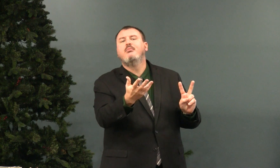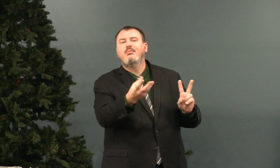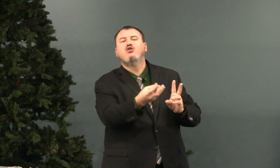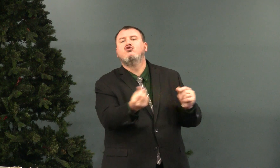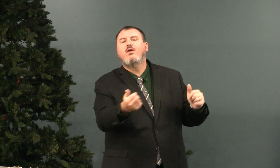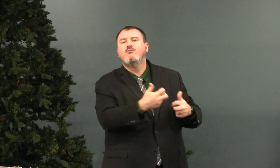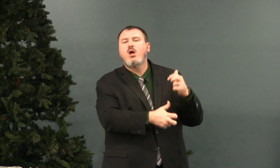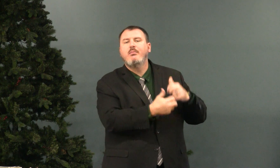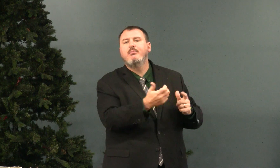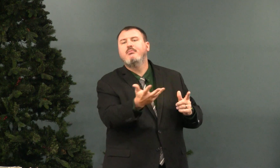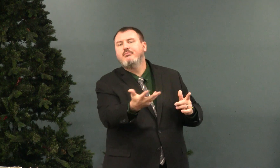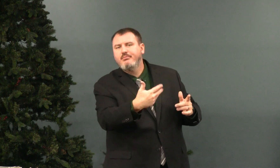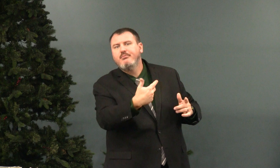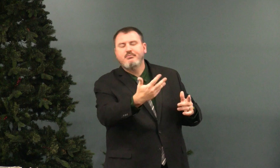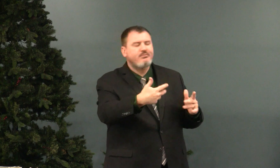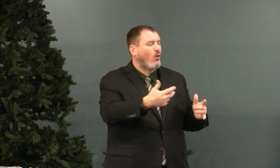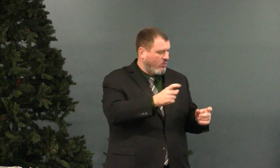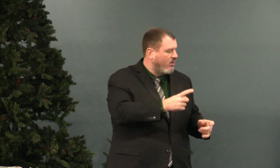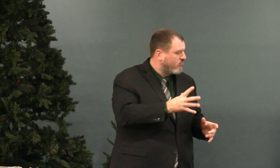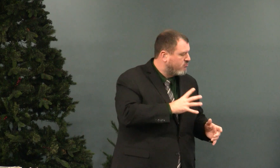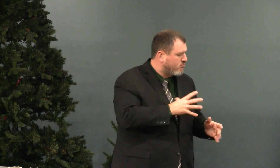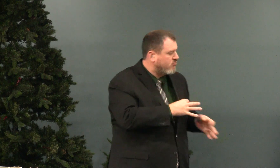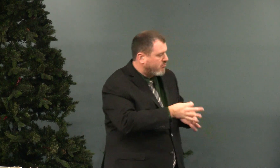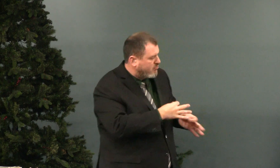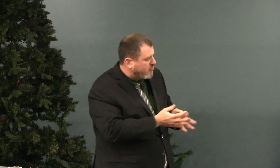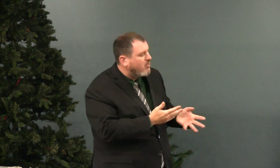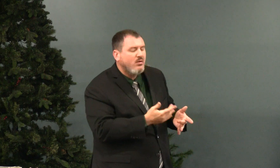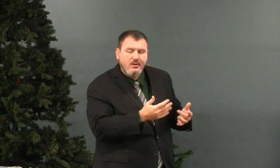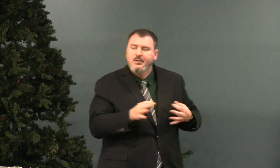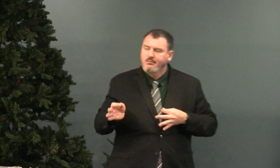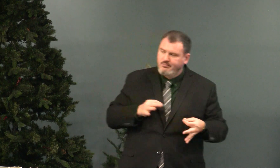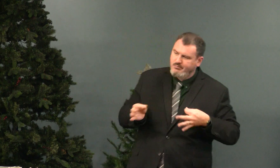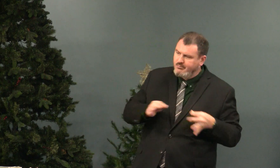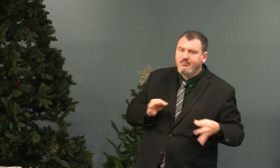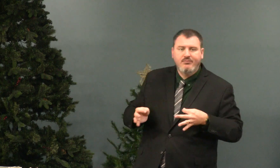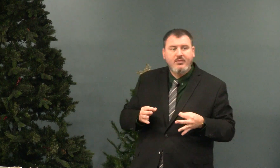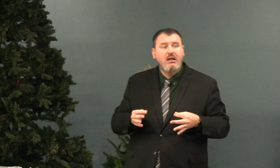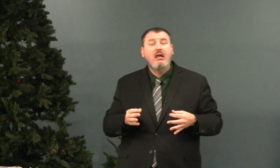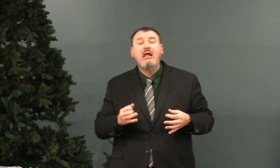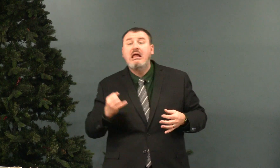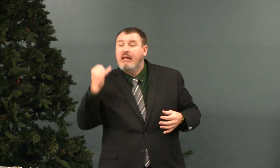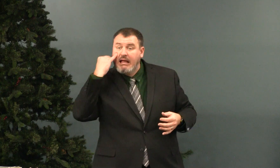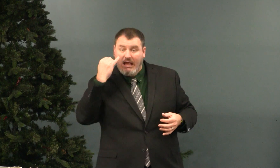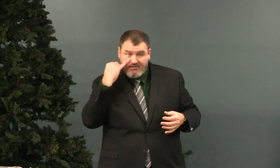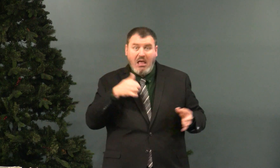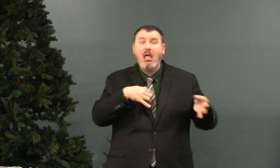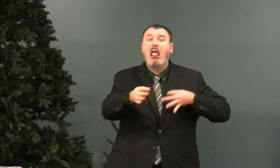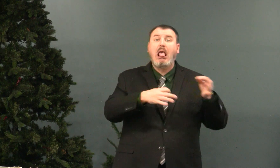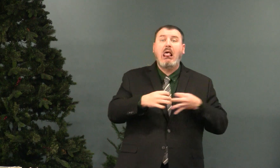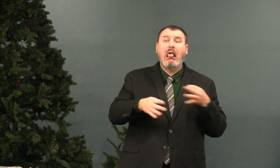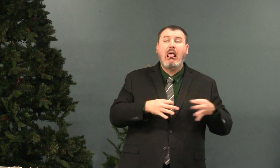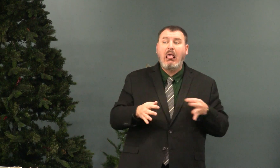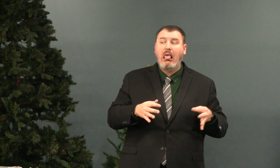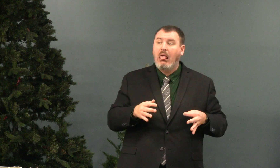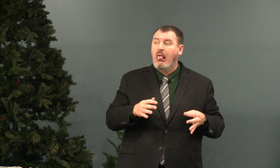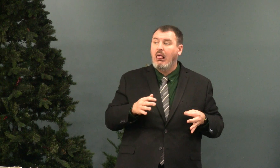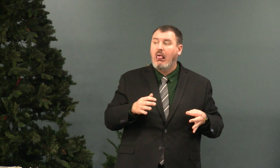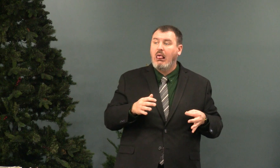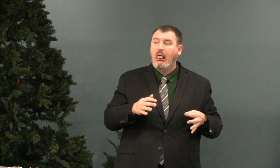If there was a dispute, they would take the problem and go to the tabernacle or the Levites.